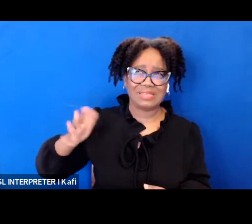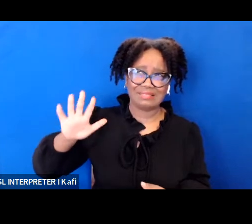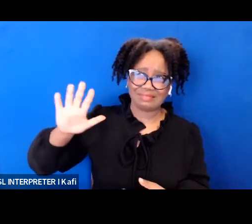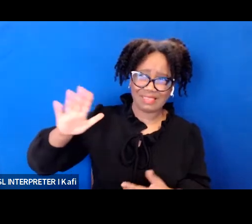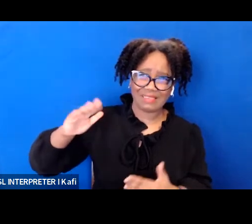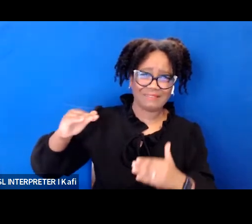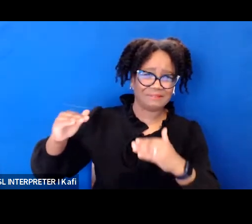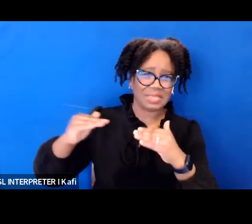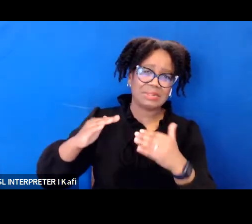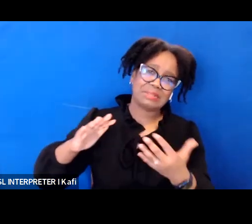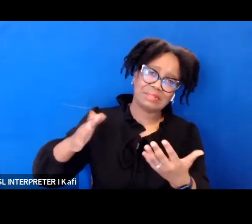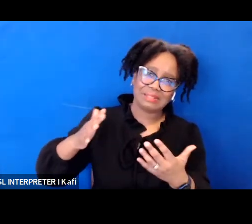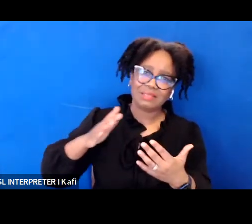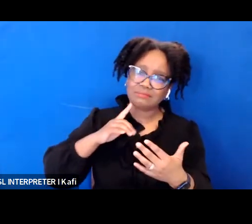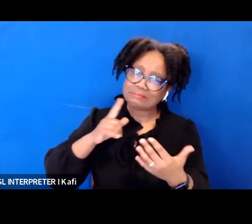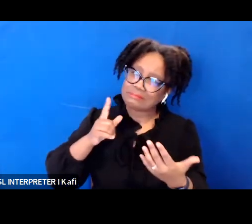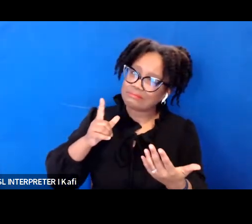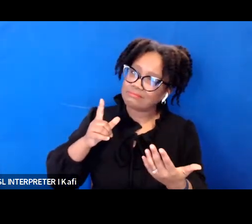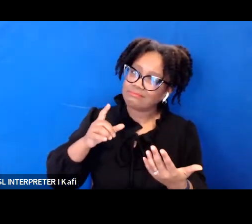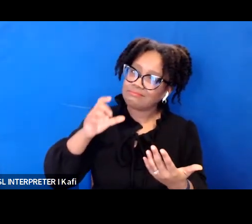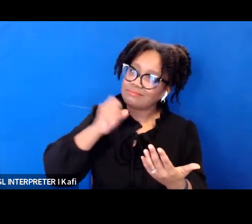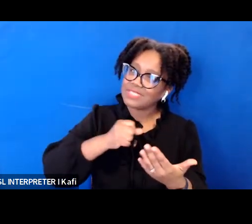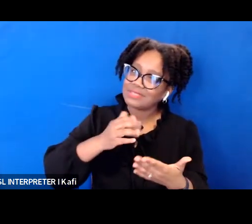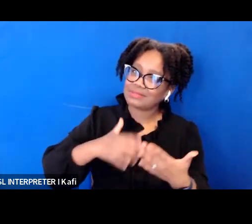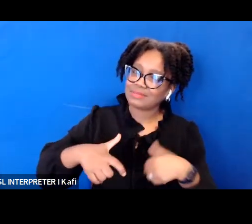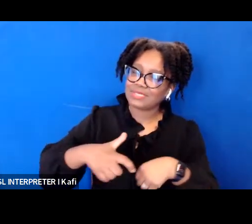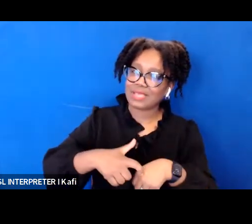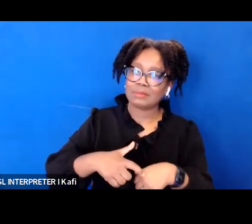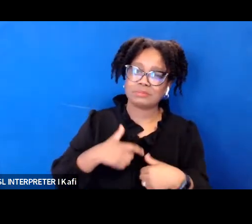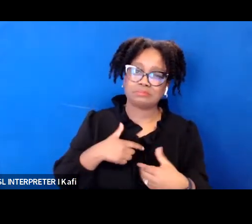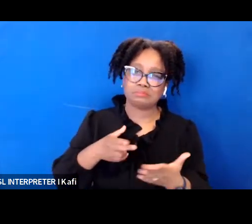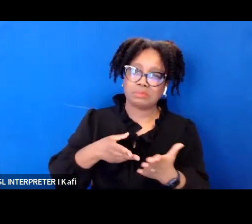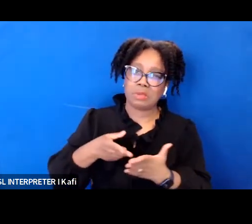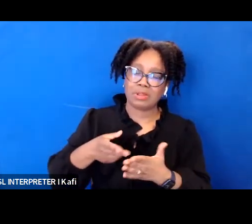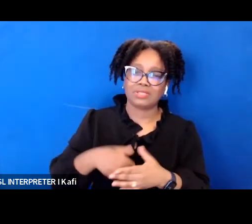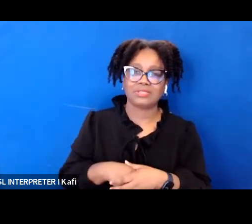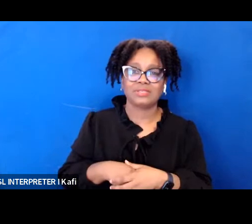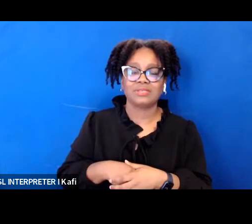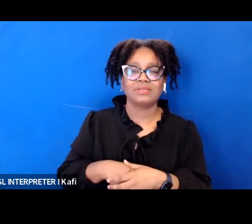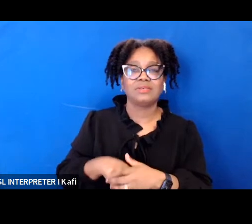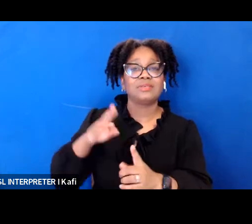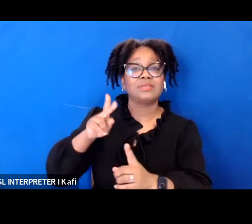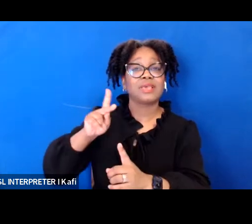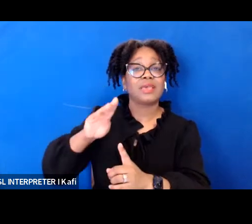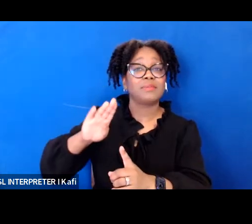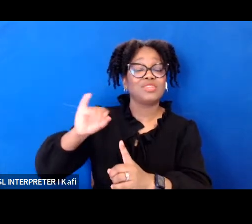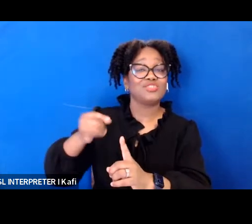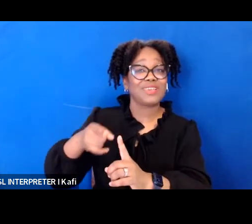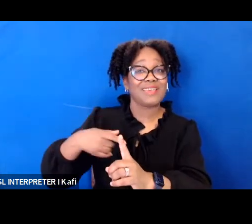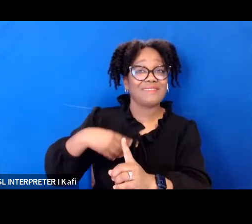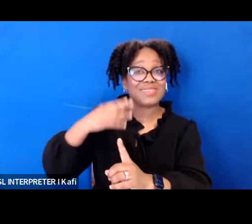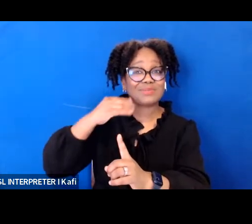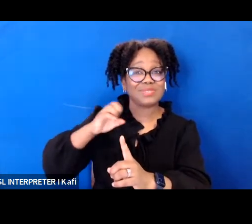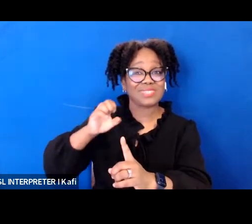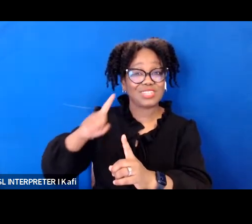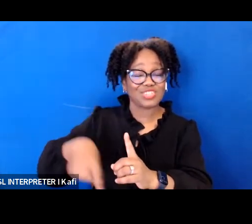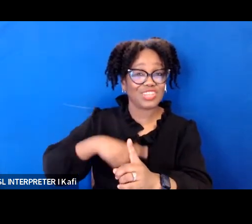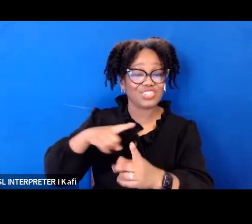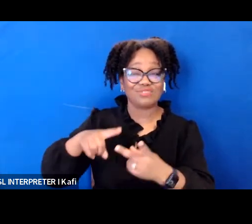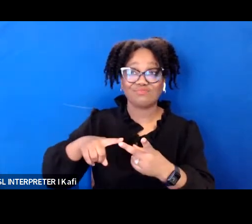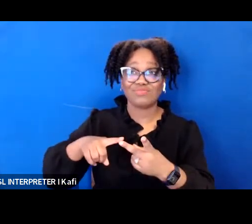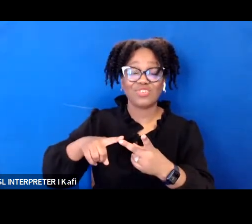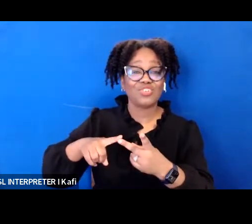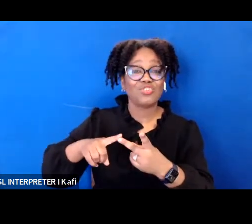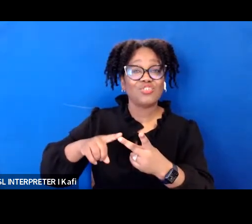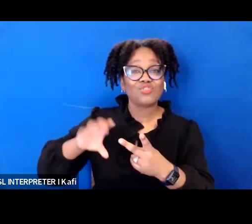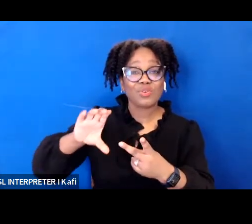rights advancing opinions in areas including education criminal justice transportation and